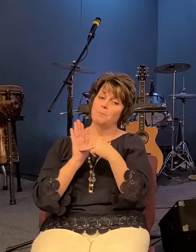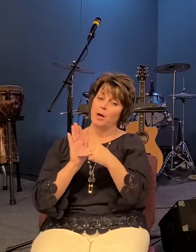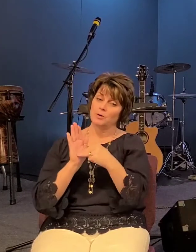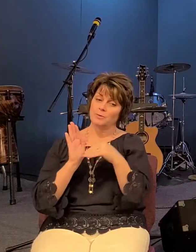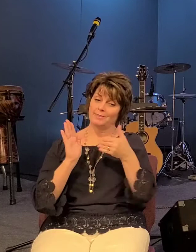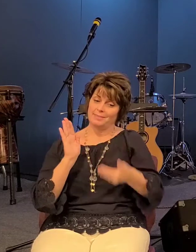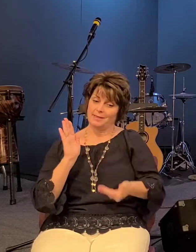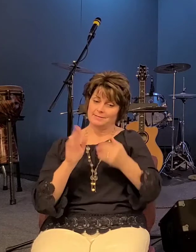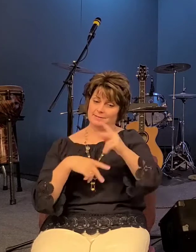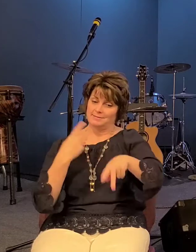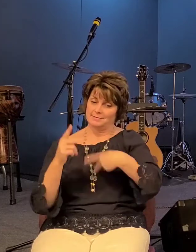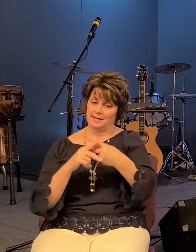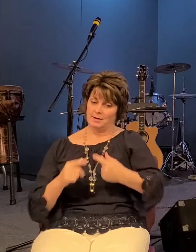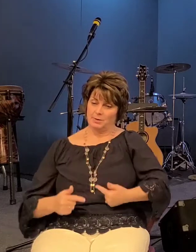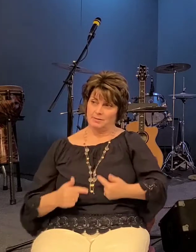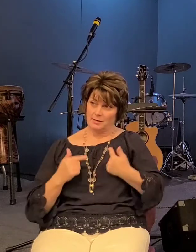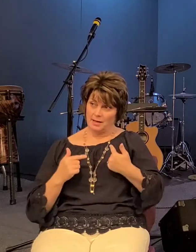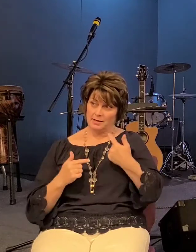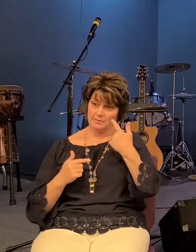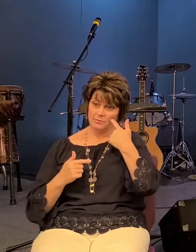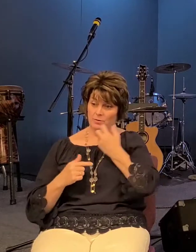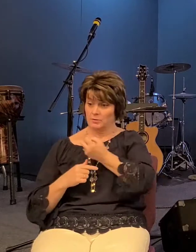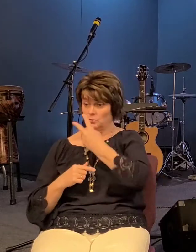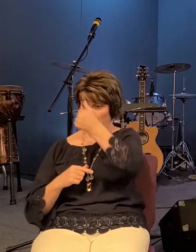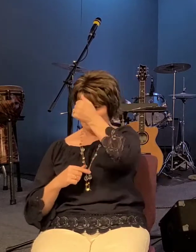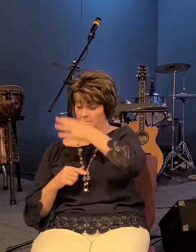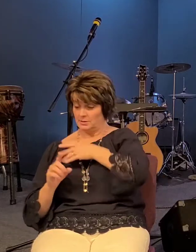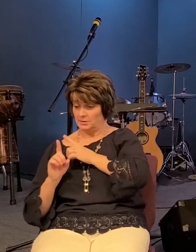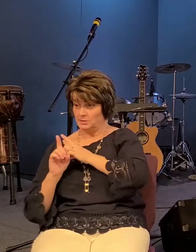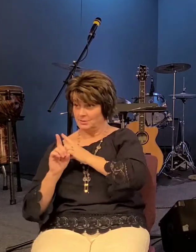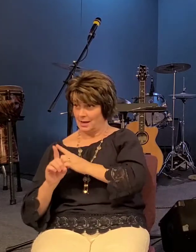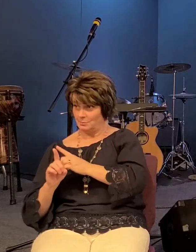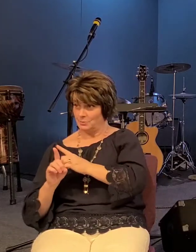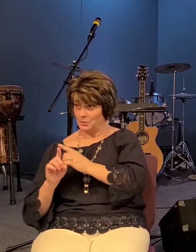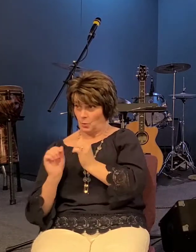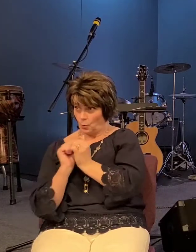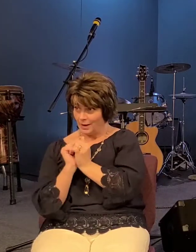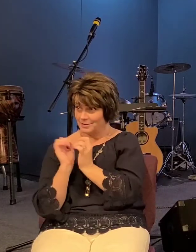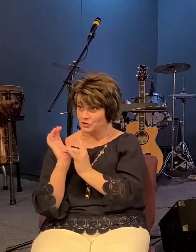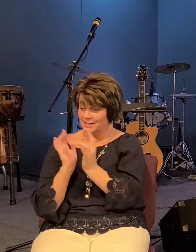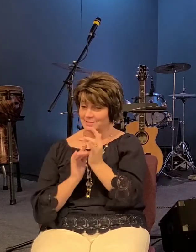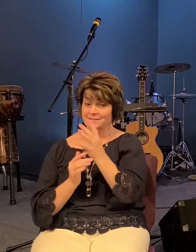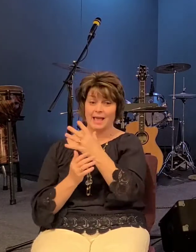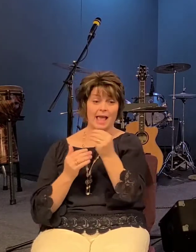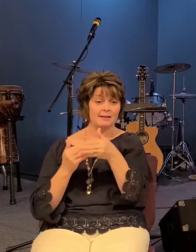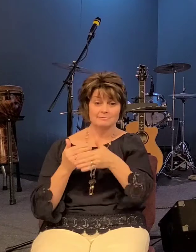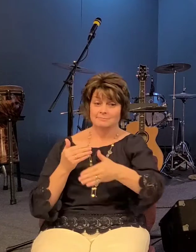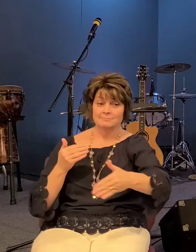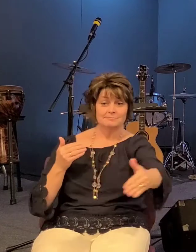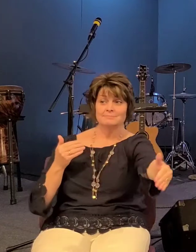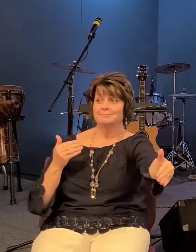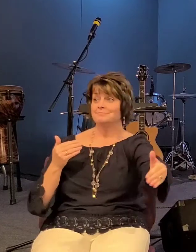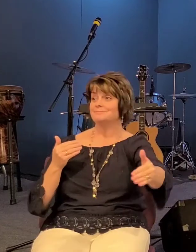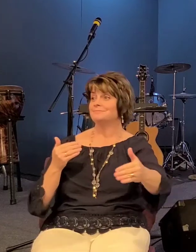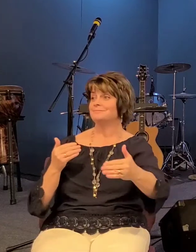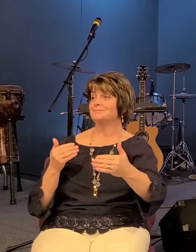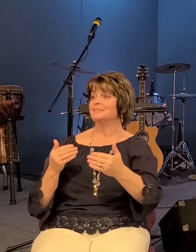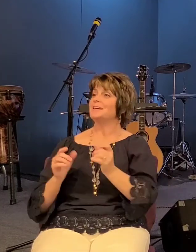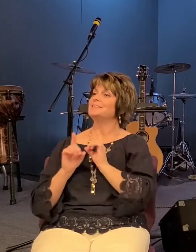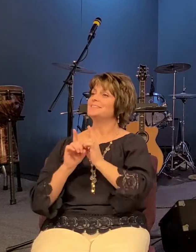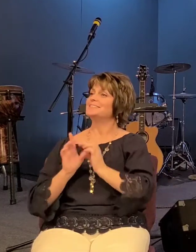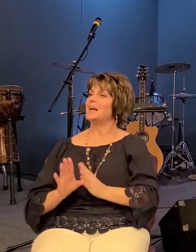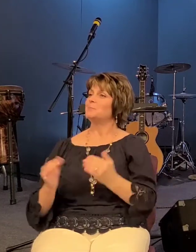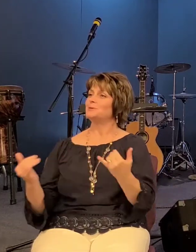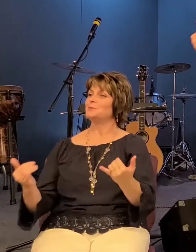his disciples for the disciples who are with him in the first century as well as disciples today who